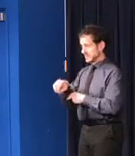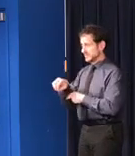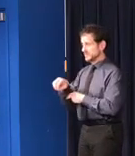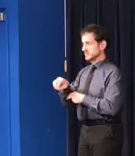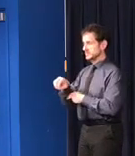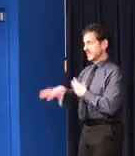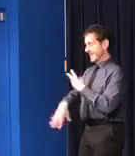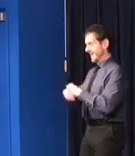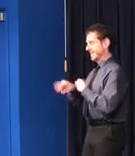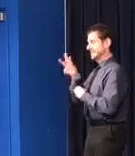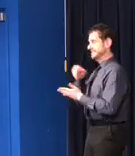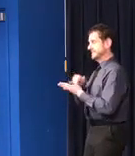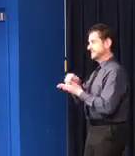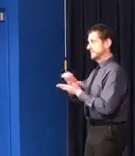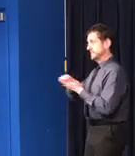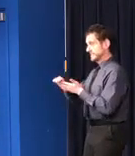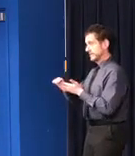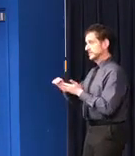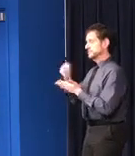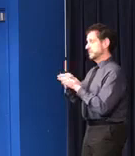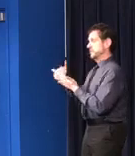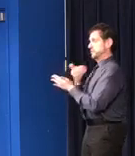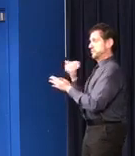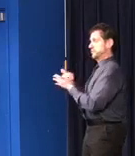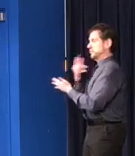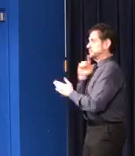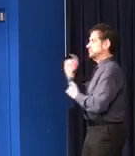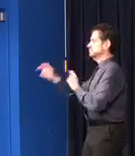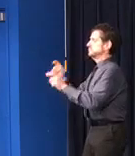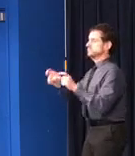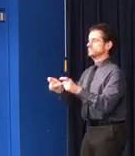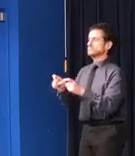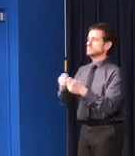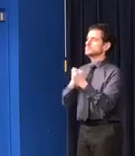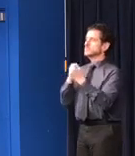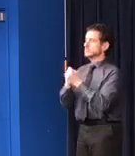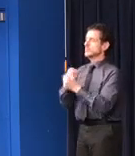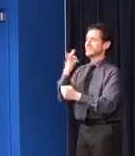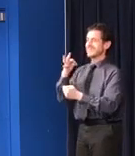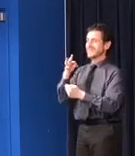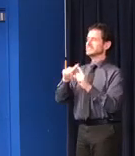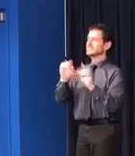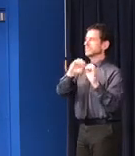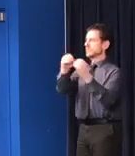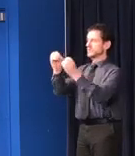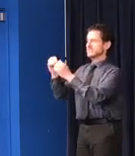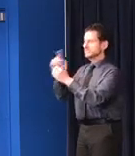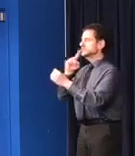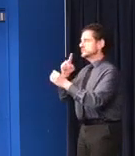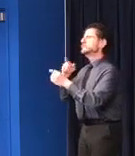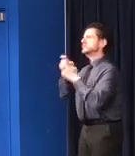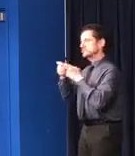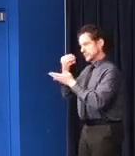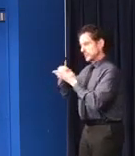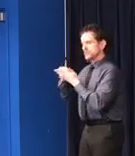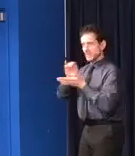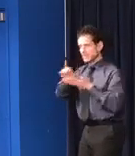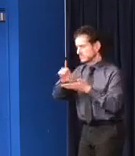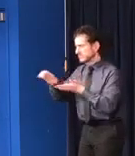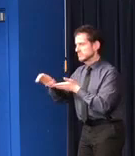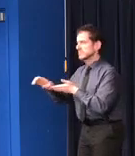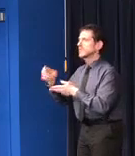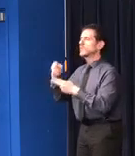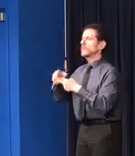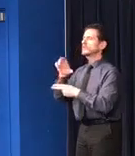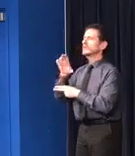million in new funding to support the 19 Continuums of Care across the state. These Continuums will